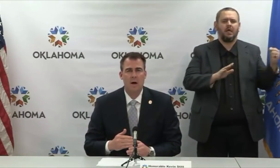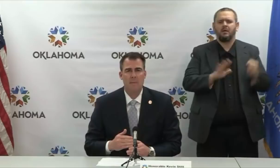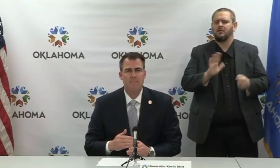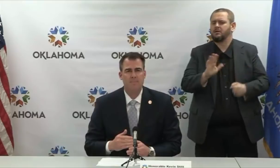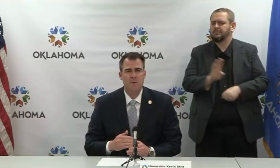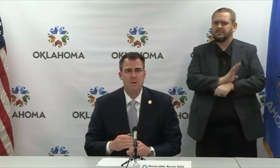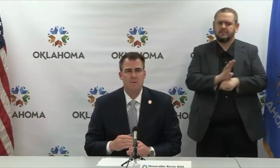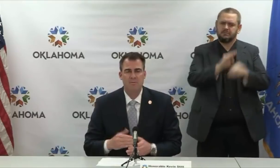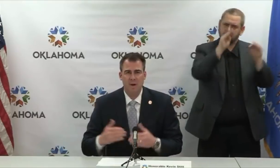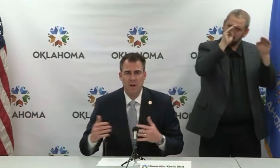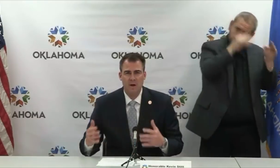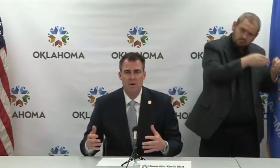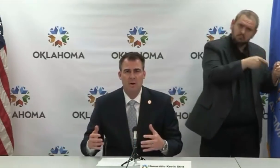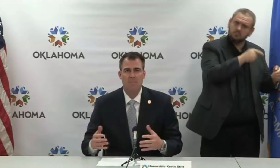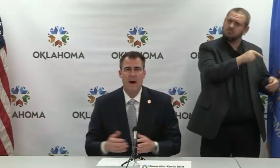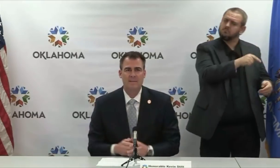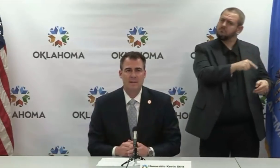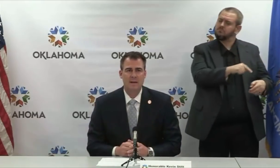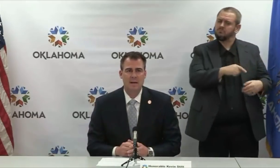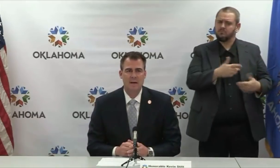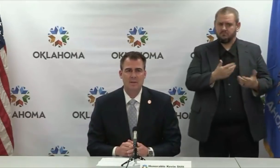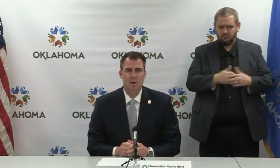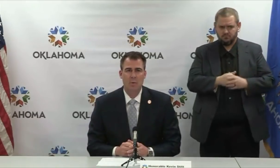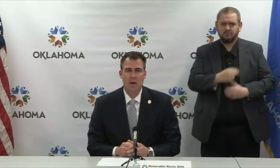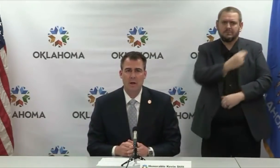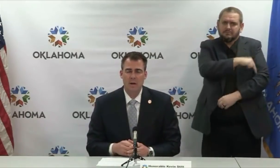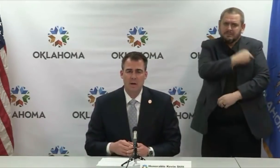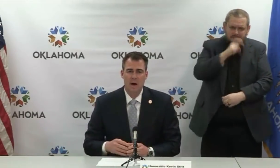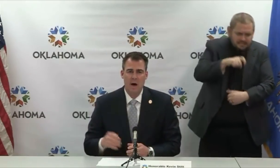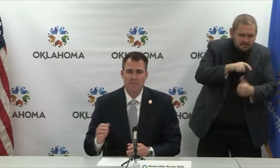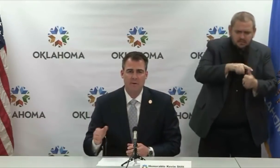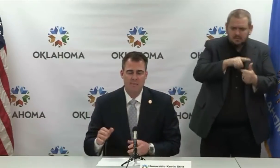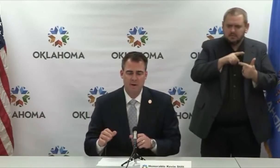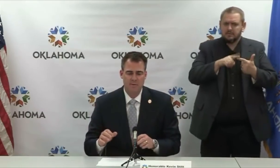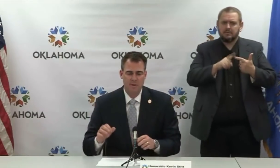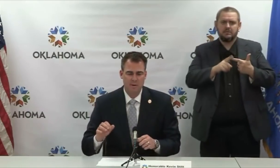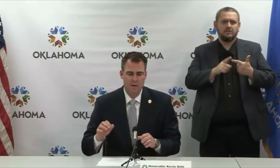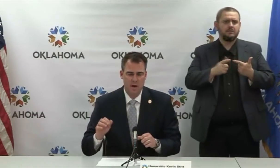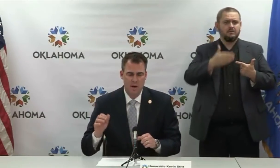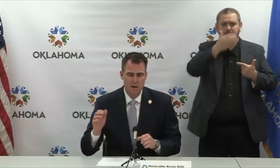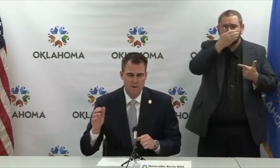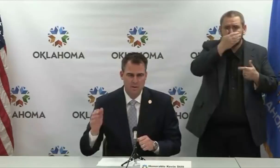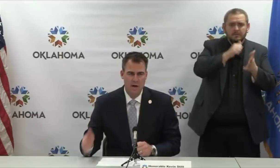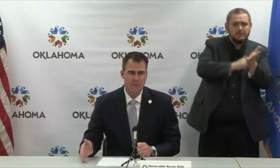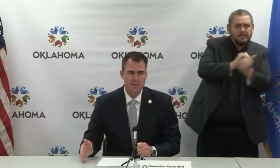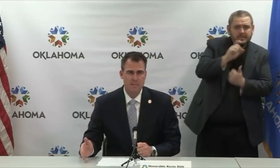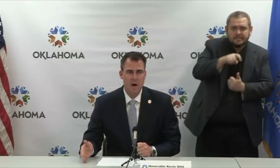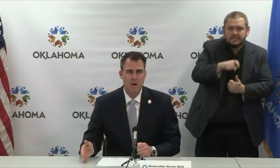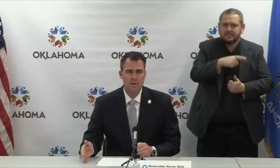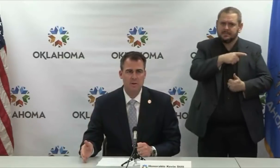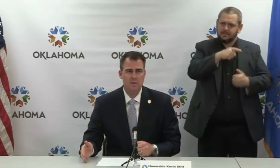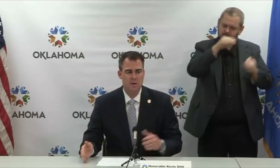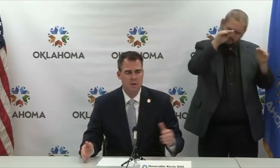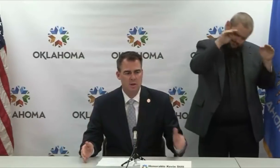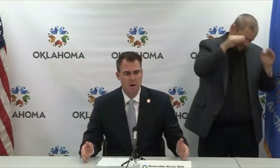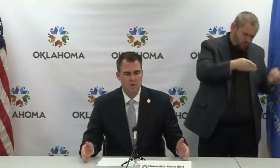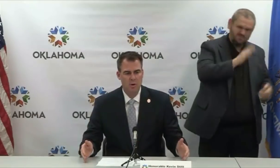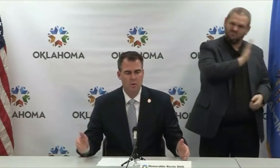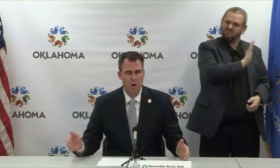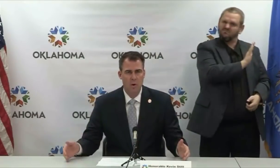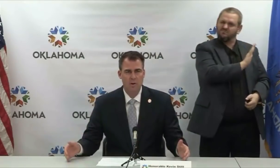ventilator capacity. And so really I've given the state epidemiologist,